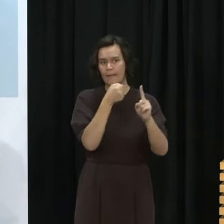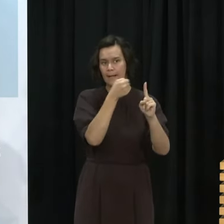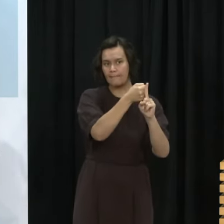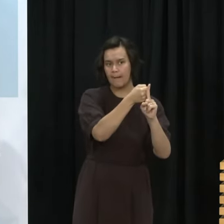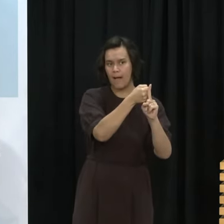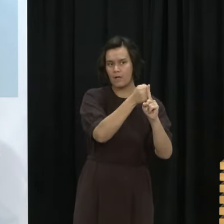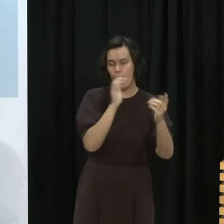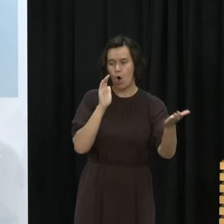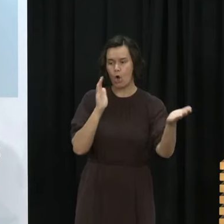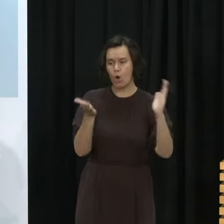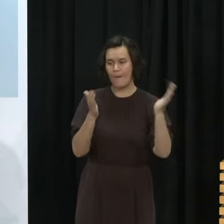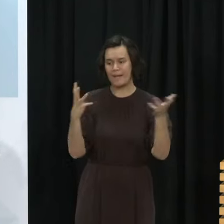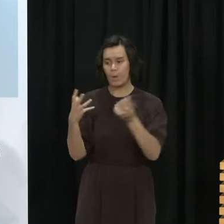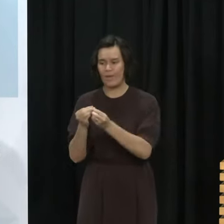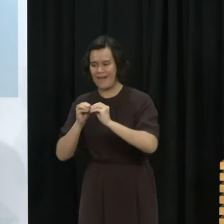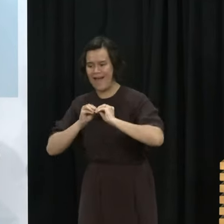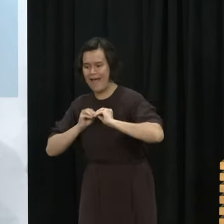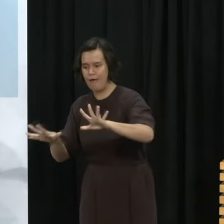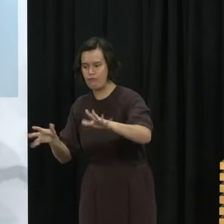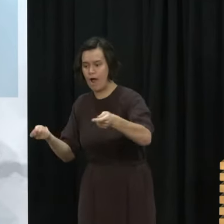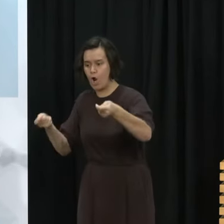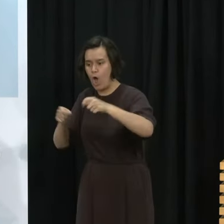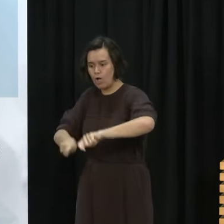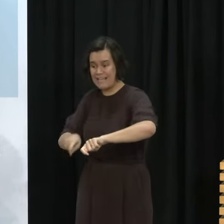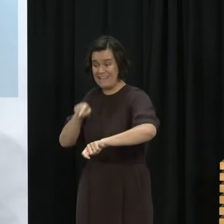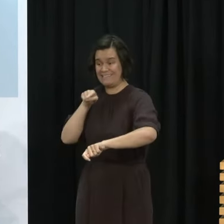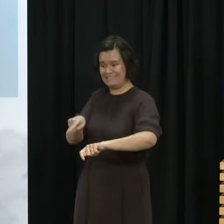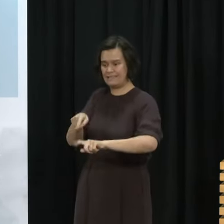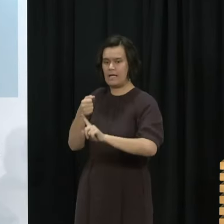we can do to avoid that the better for New Zealand